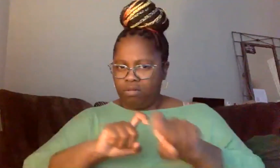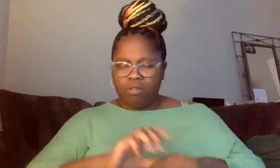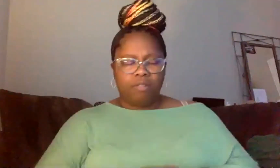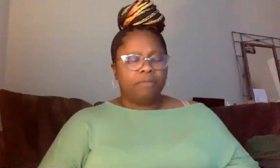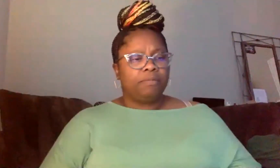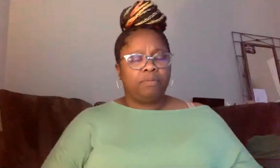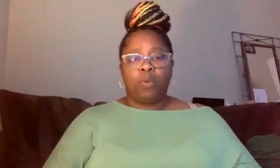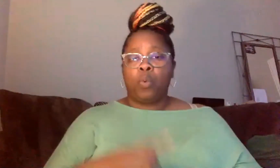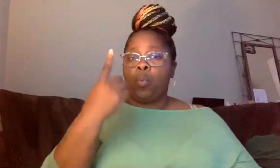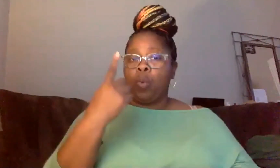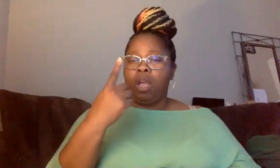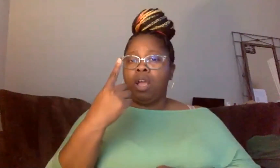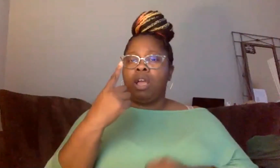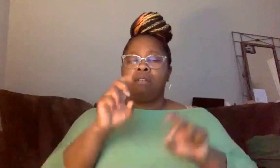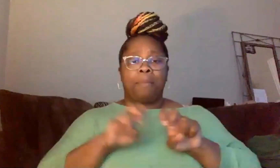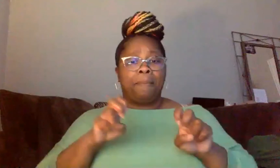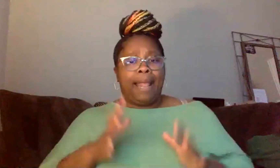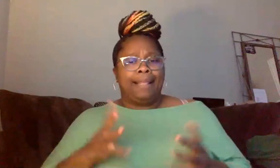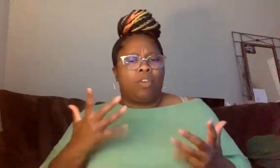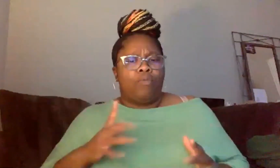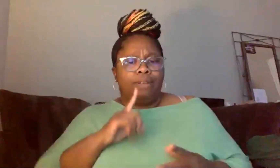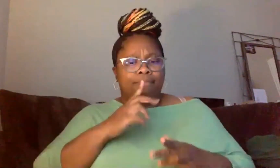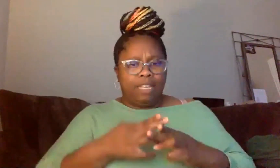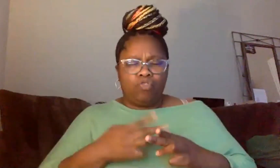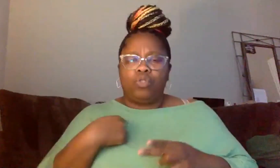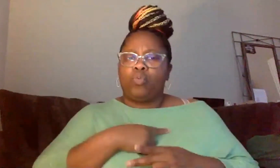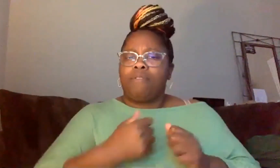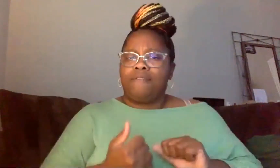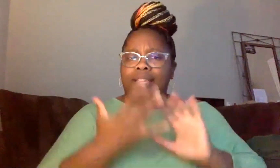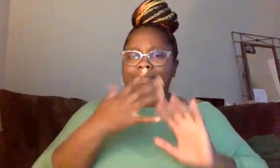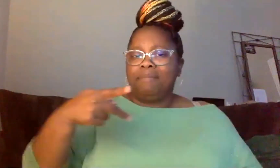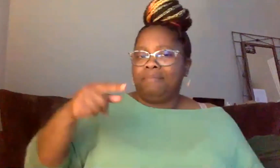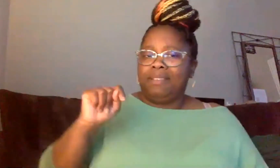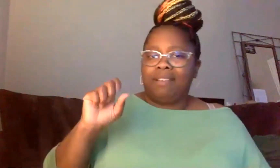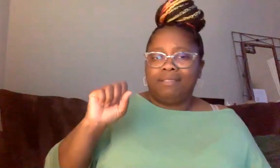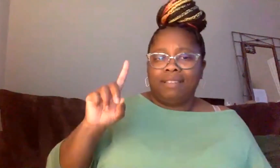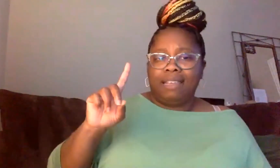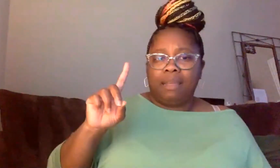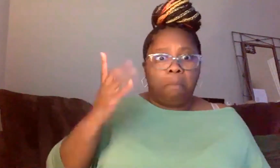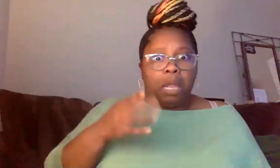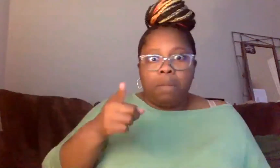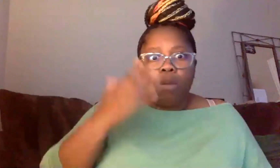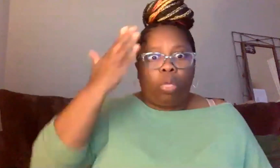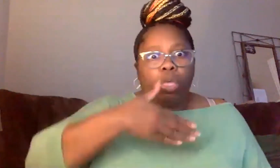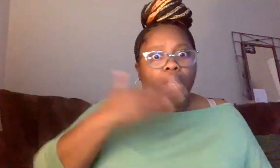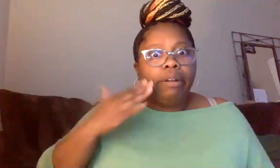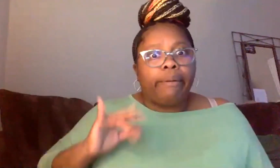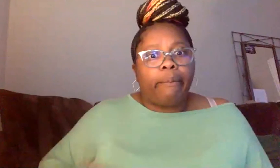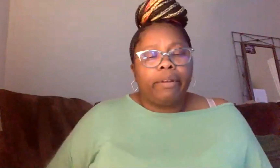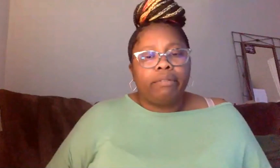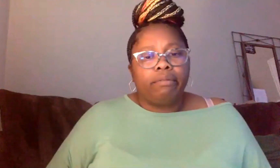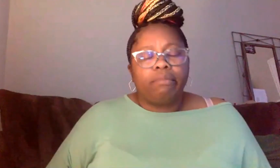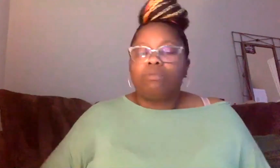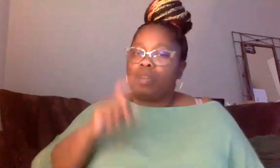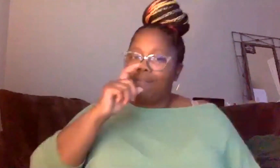one of our participants and one of our panelists said earlier, uh, we're facing PTSD and may not even know it. Um, we have to check on